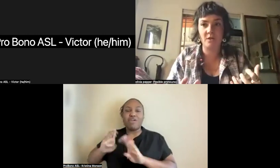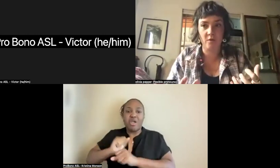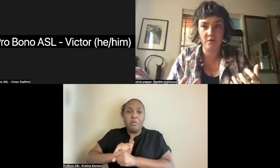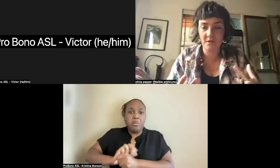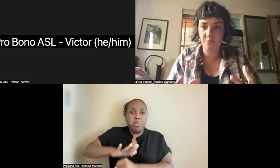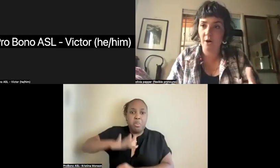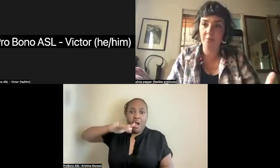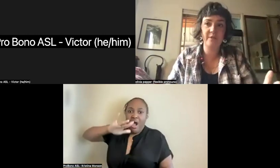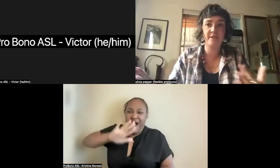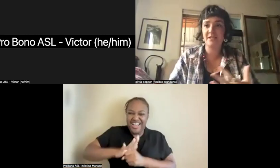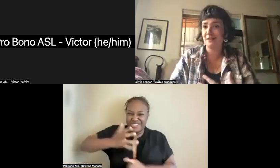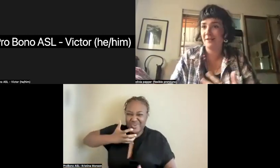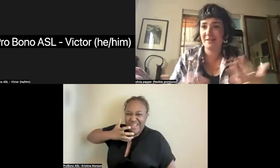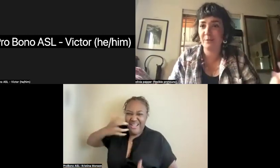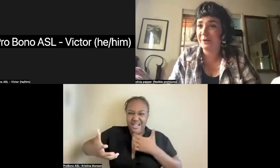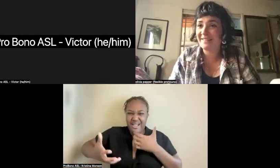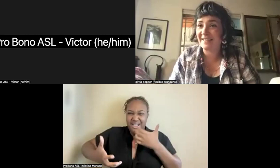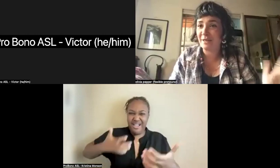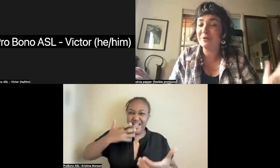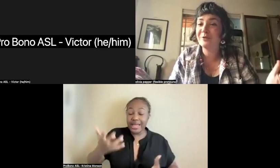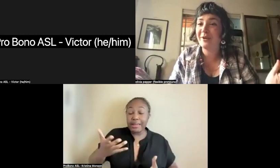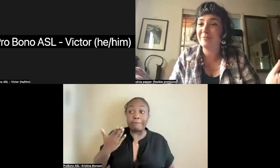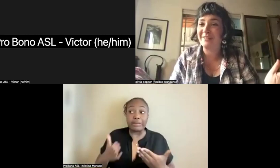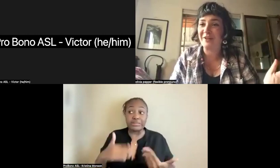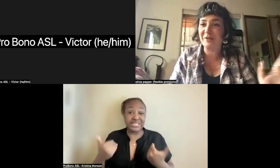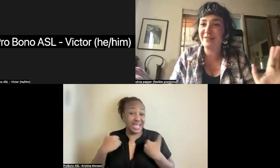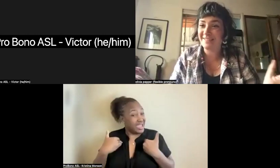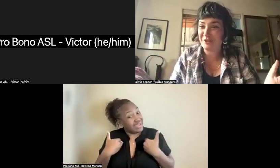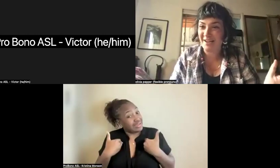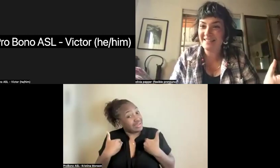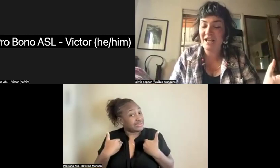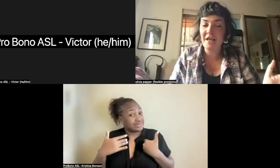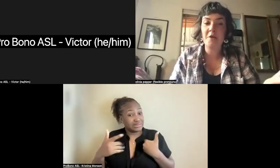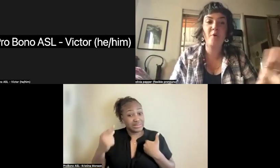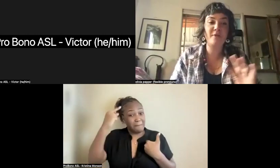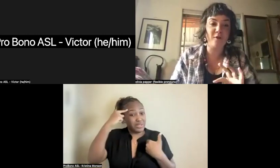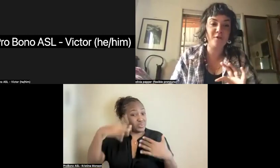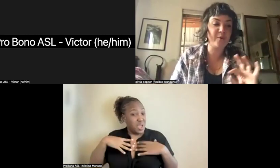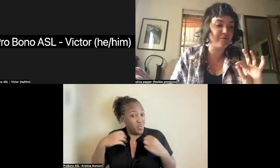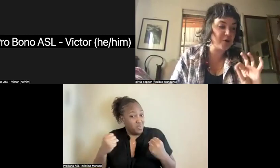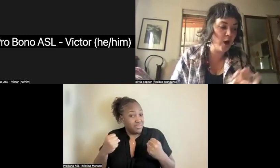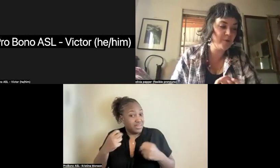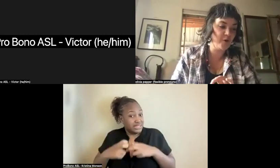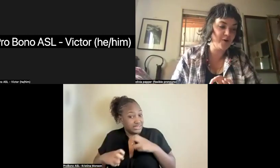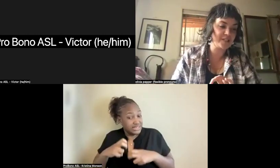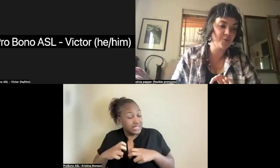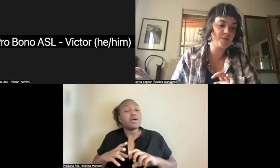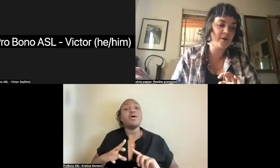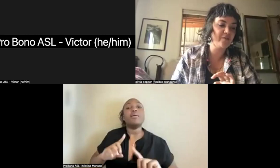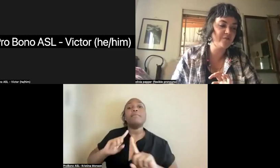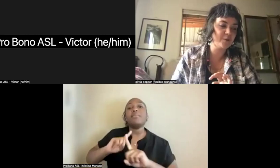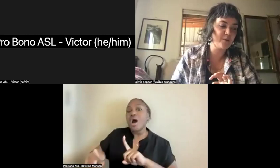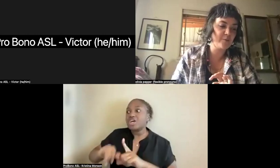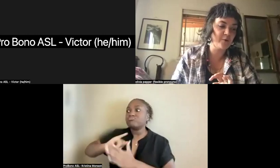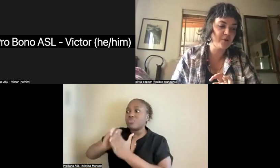episodes, probably was experiencing some degree of mental health distress, but was also a phenomenal artist who was